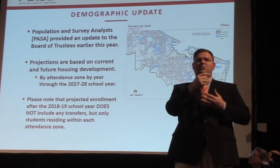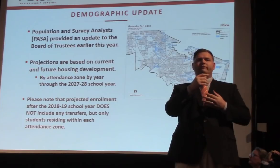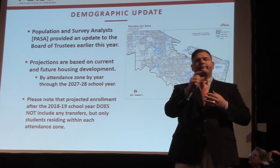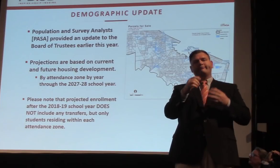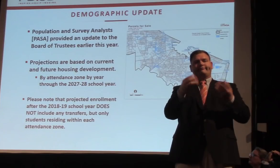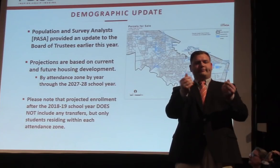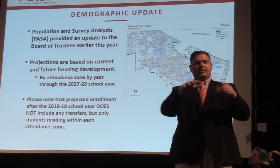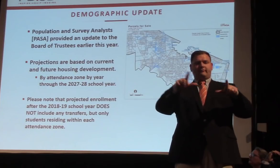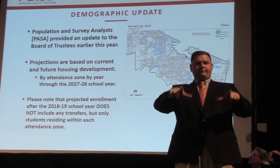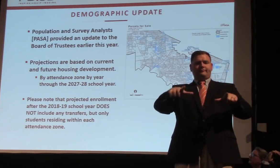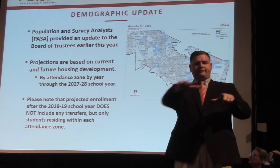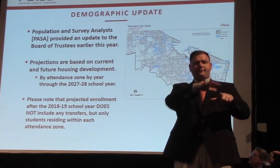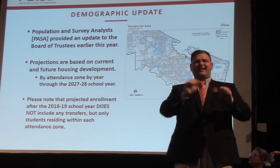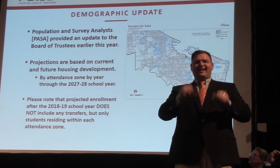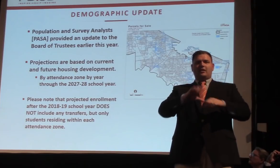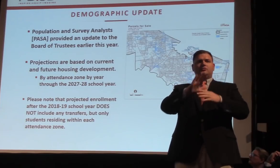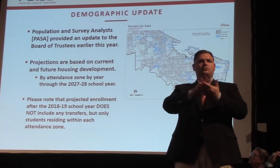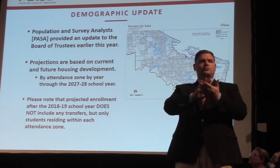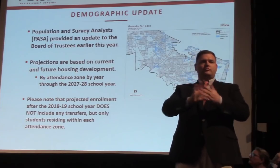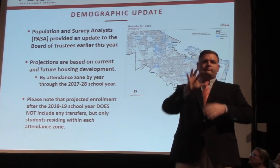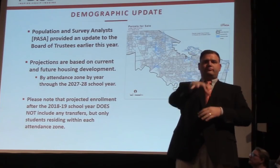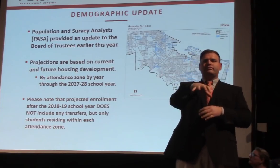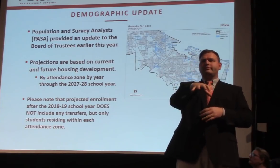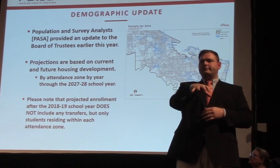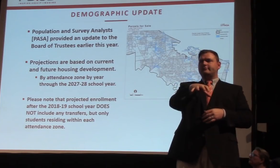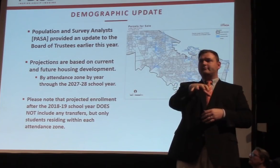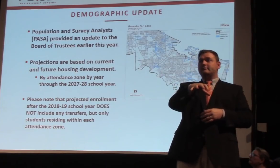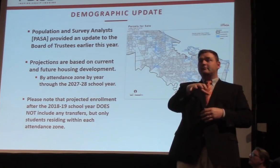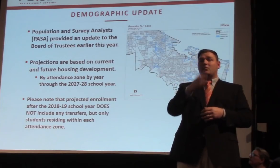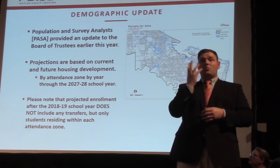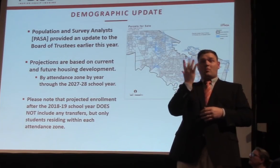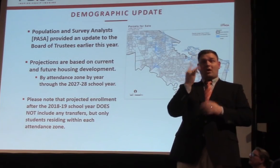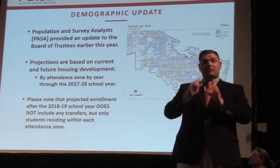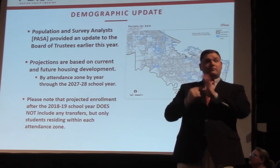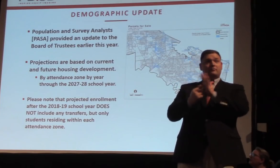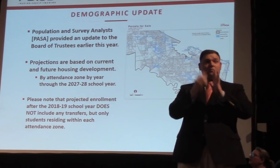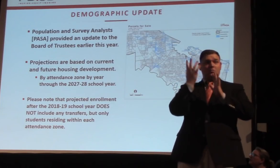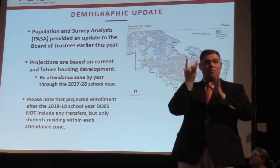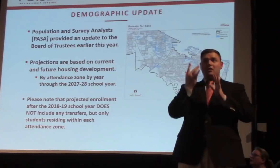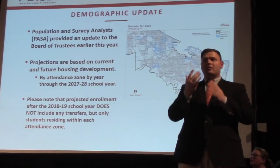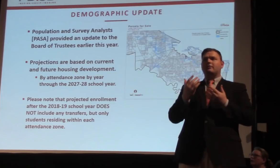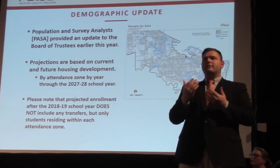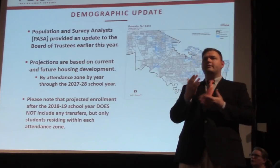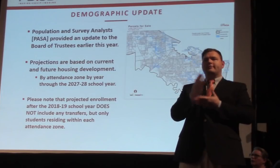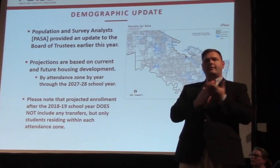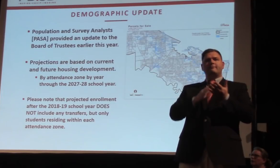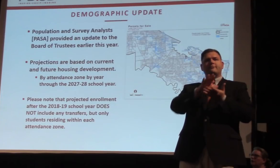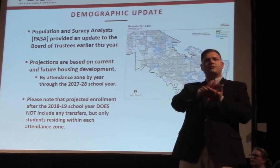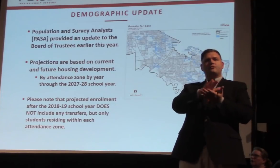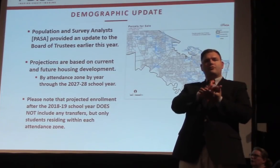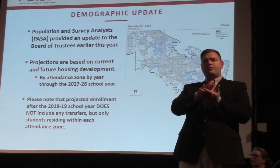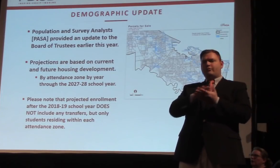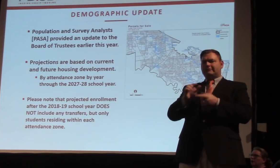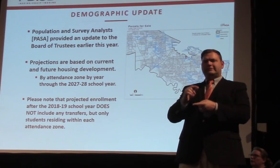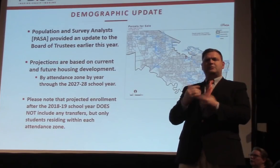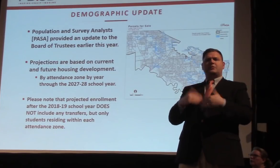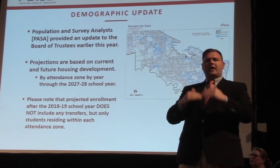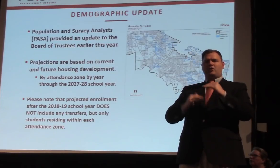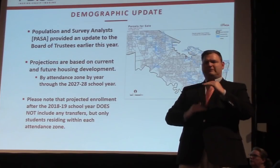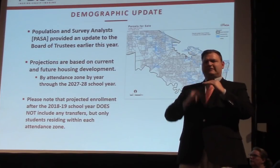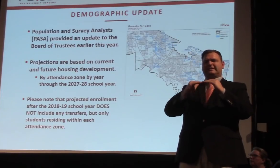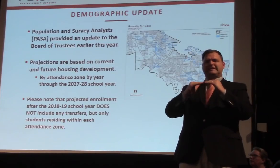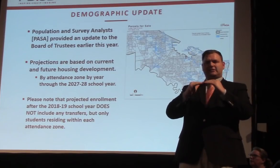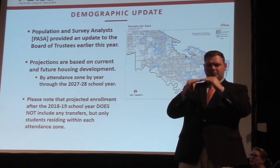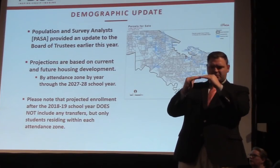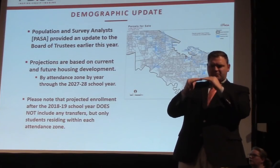And the reason that I want to show this is we have some areas of over-utilization in the district that we don't necessarily have a lot of available land.